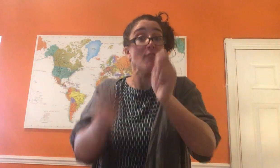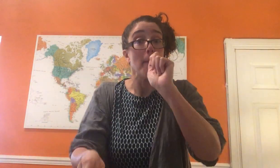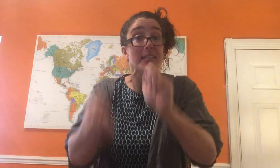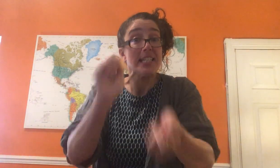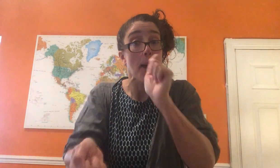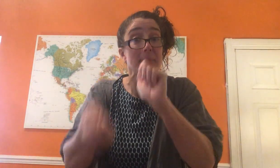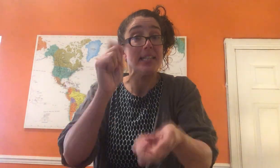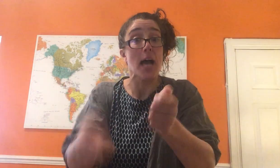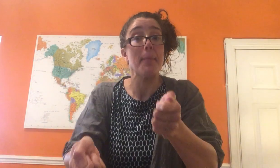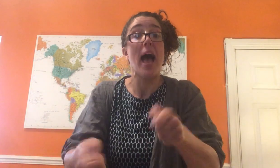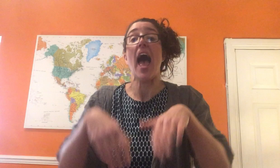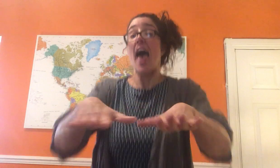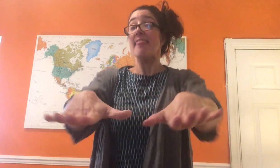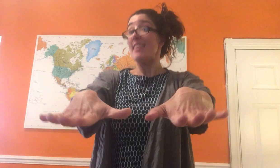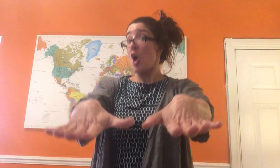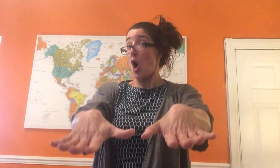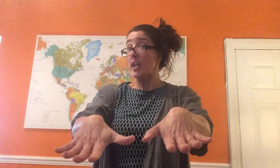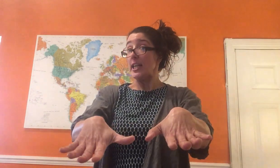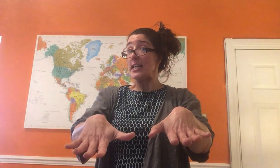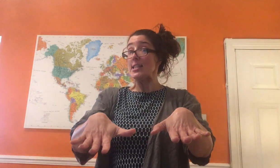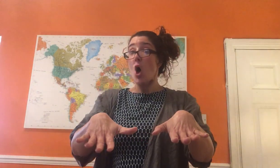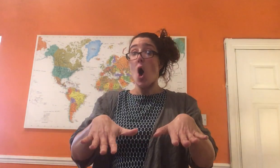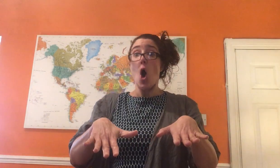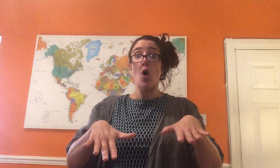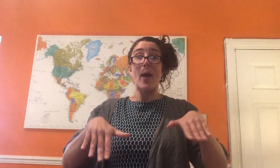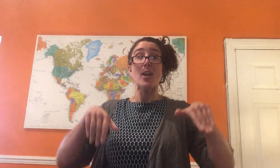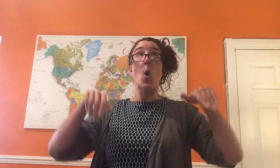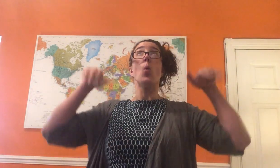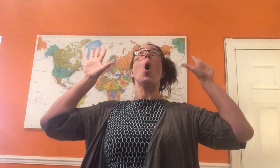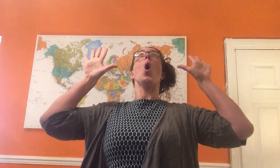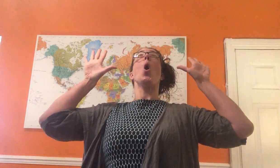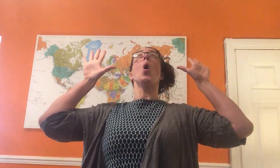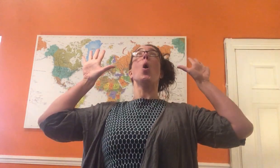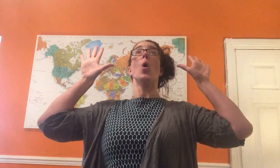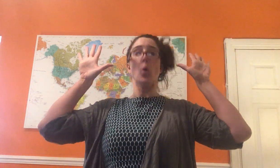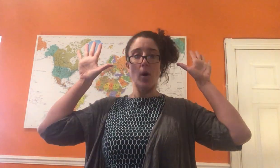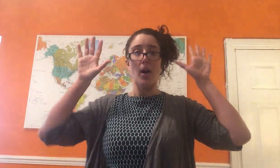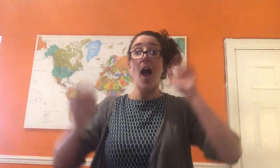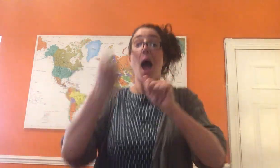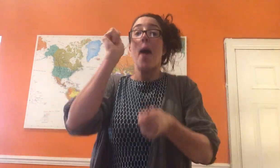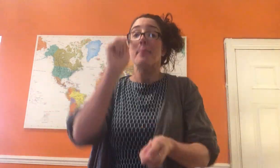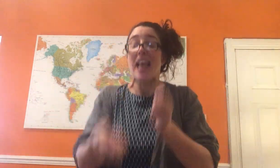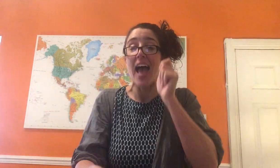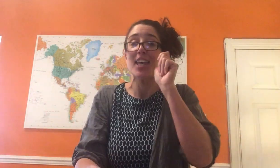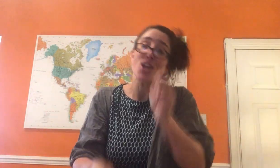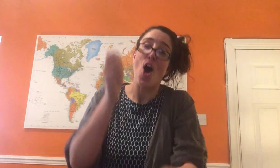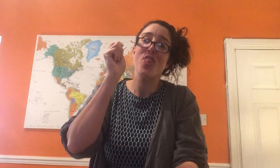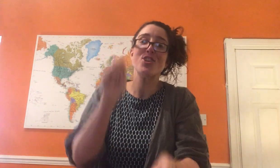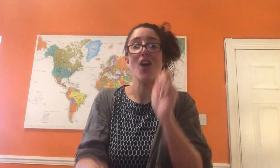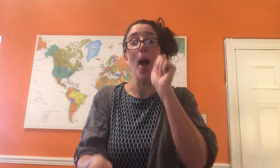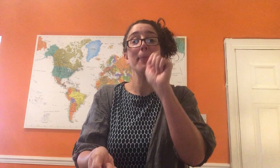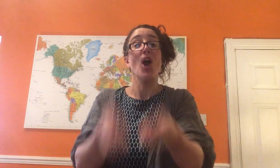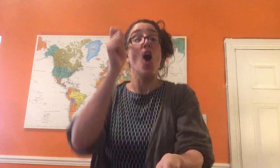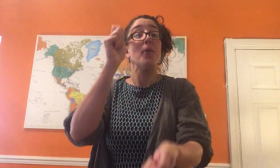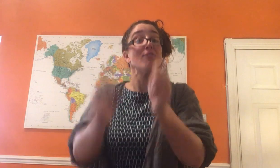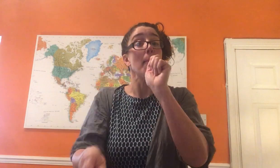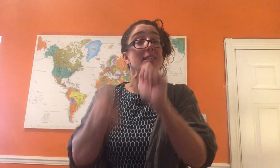hammer, hammer. And the audience all went, woo! Playing on a drum, going hammer,